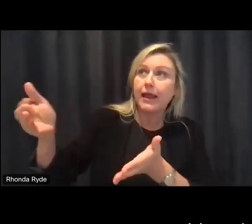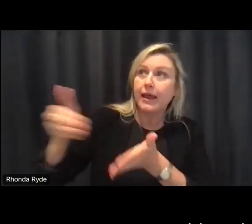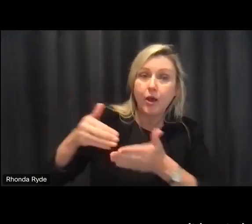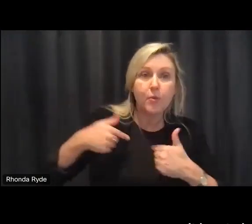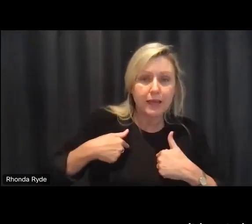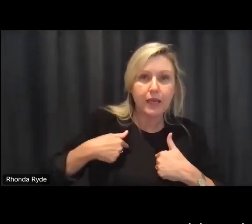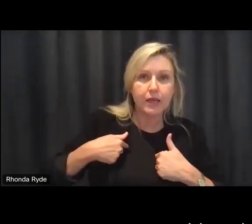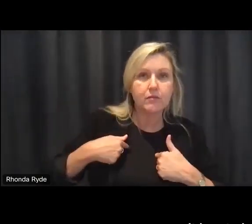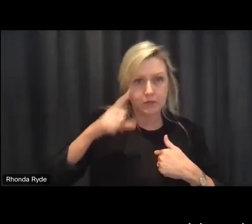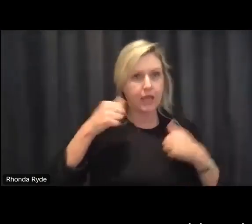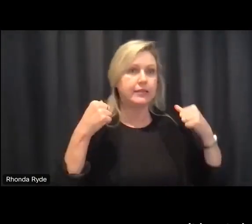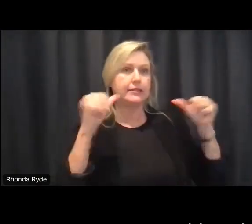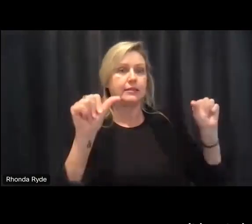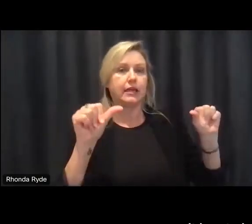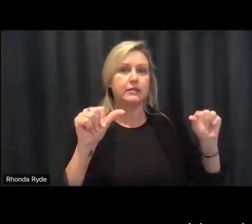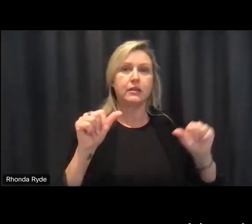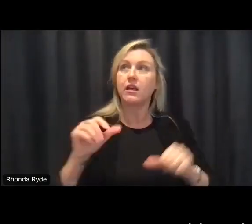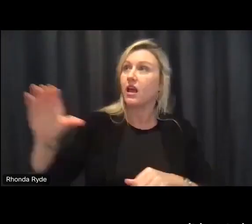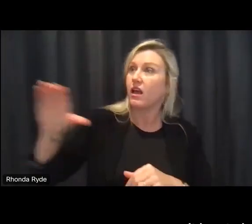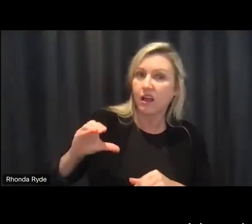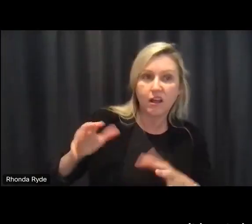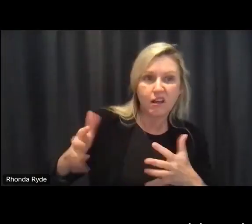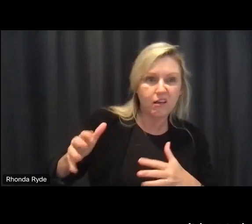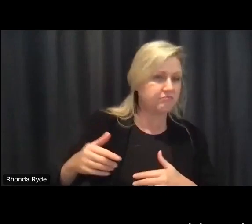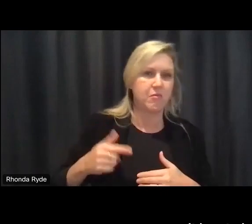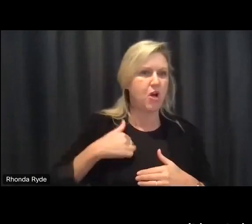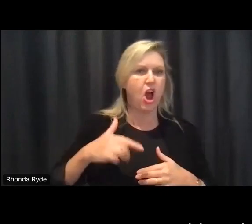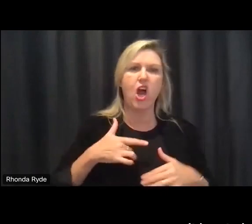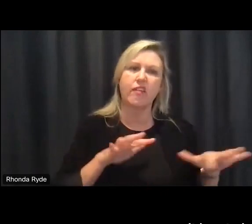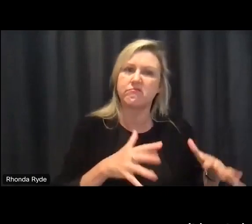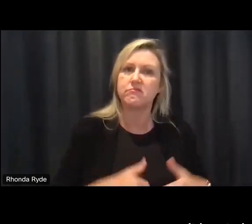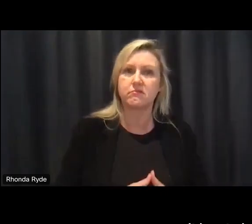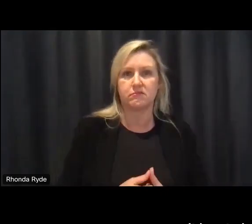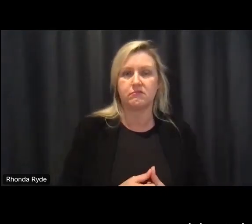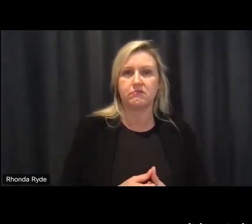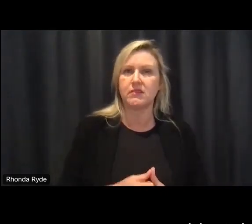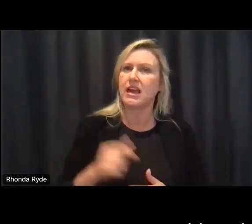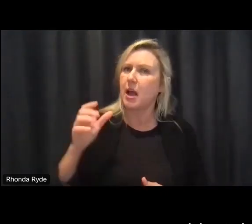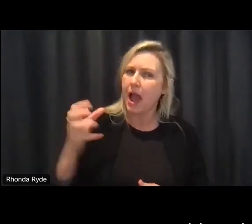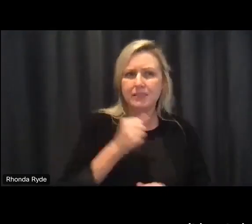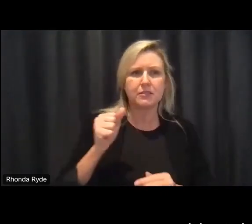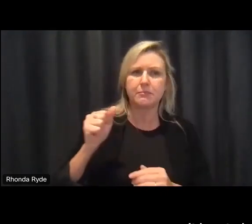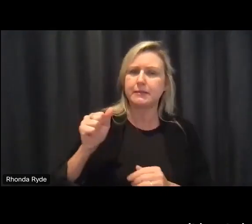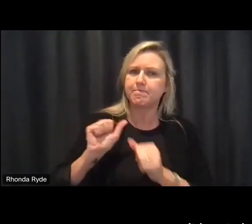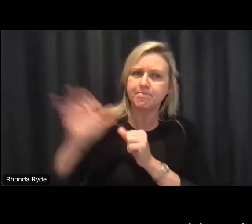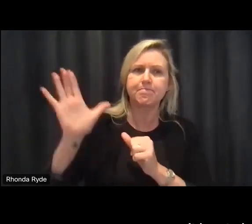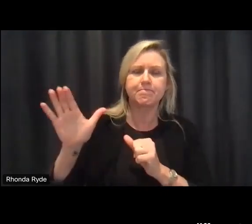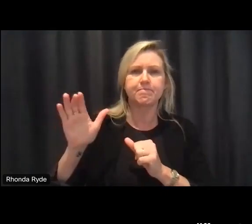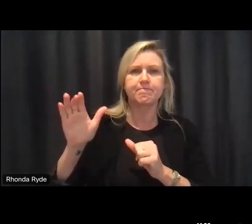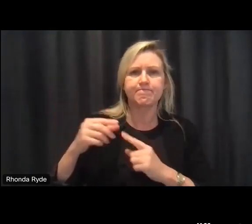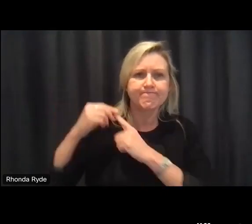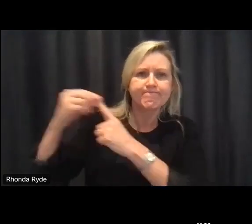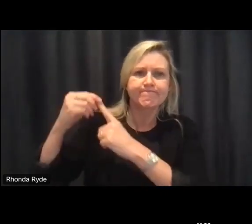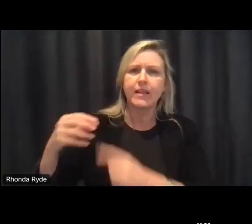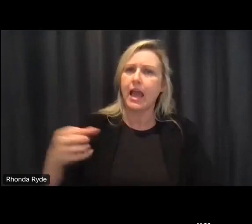be the best scheme it can be and i think you can repeat different